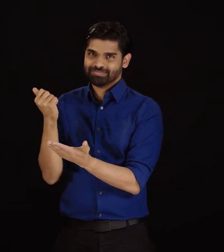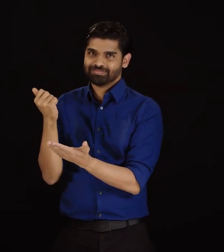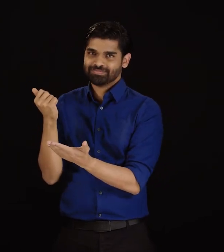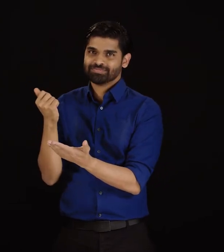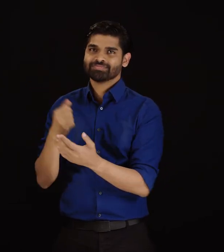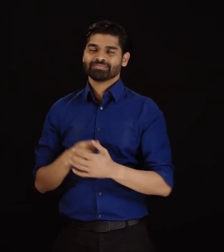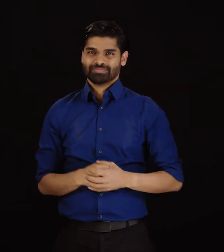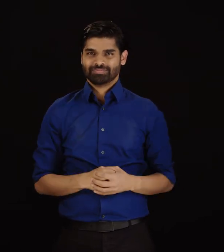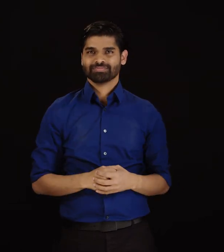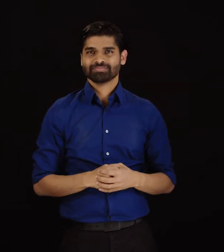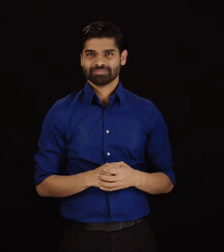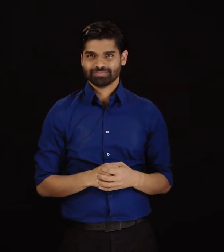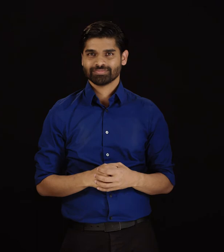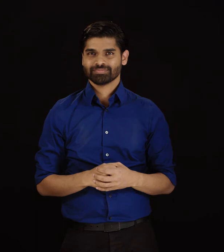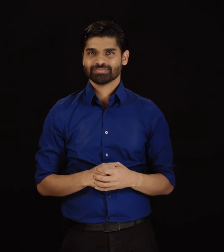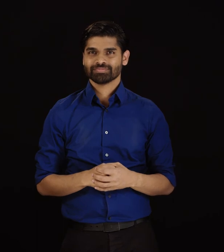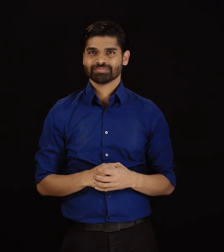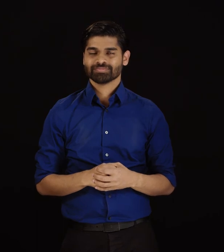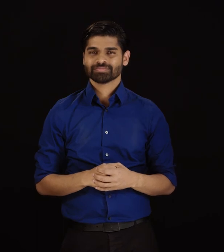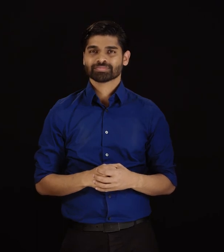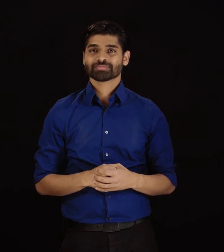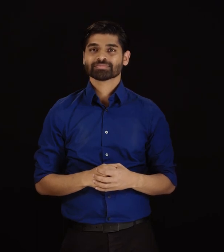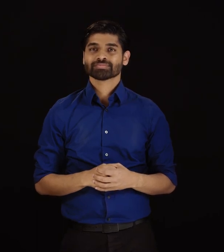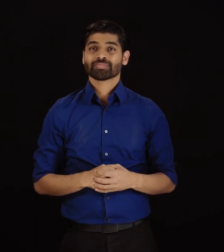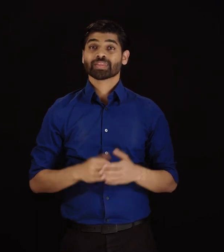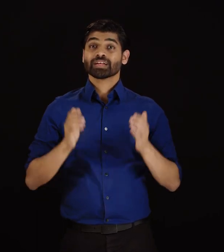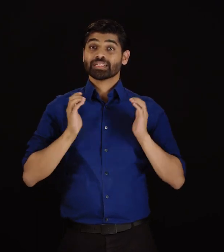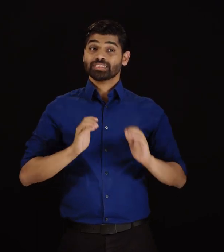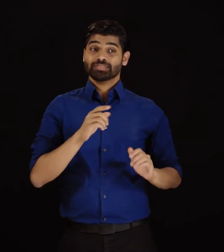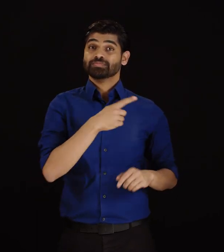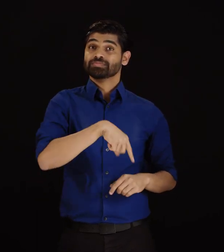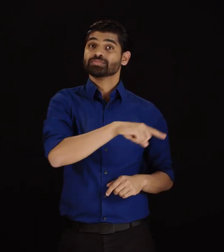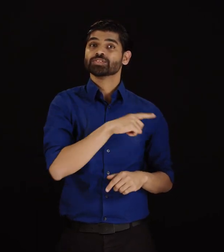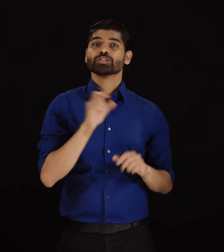can find more information about the blacklist at devicecheck.ca.